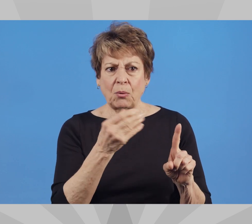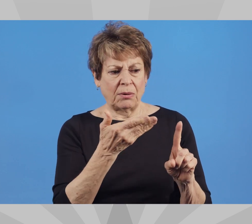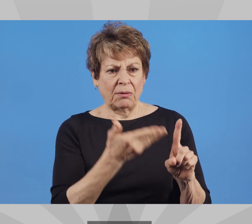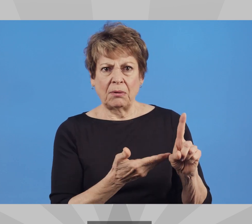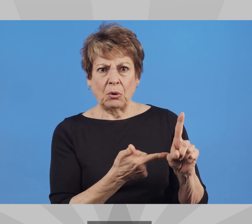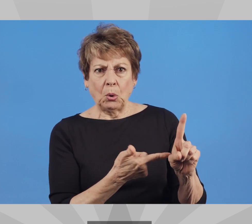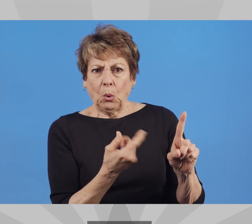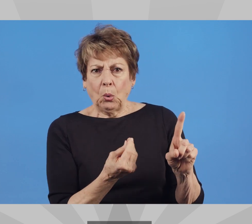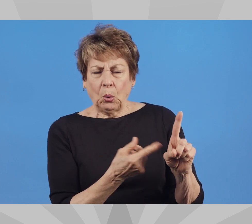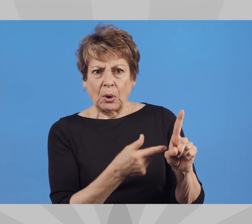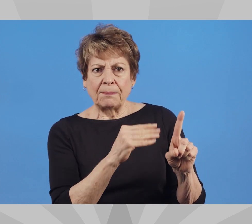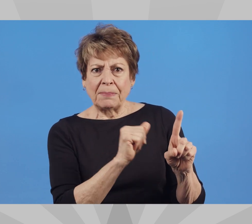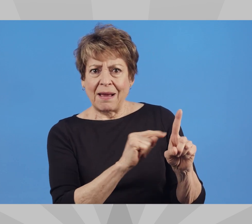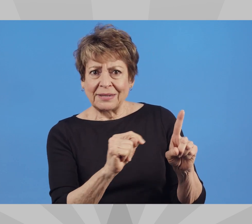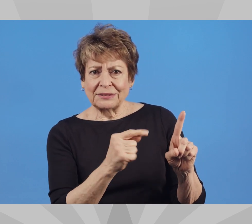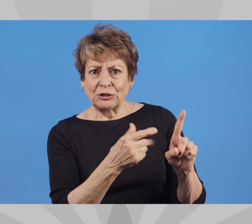Biography